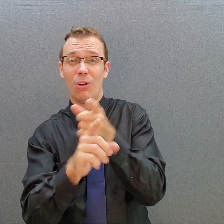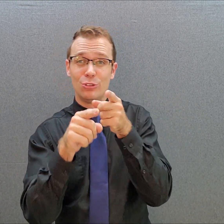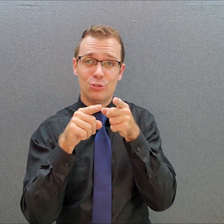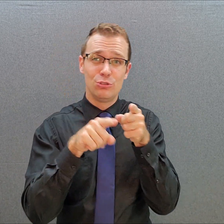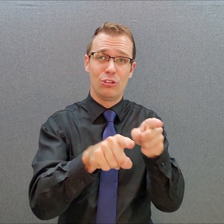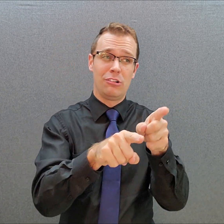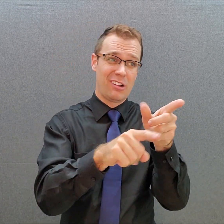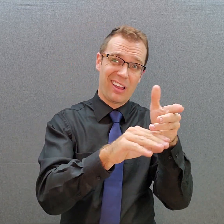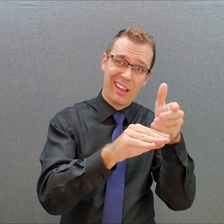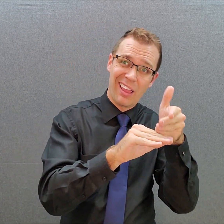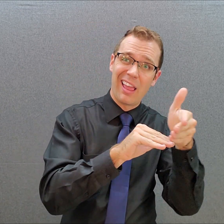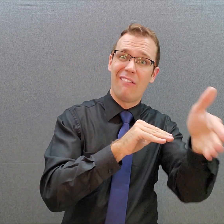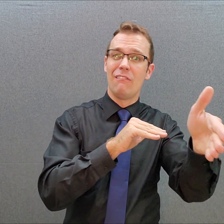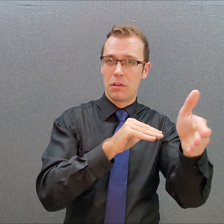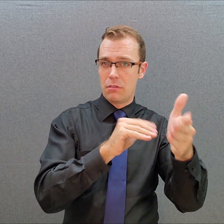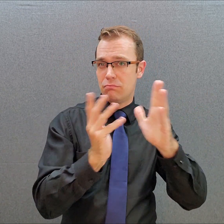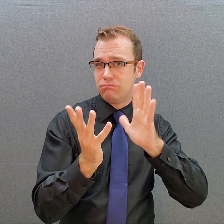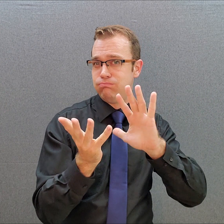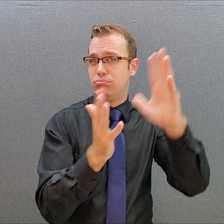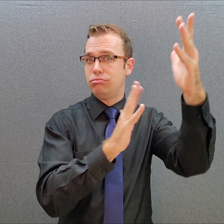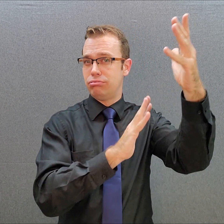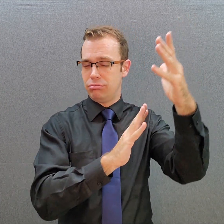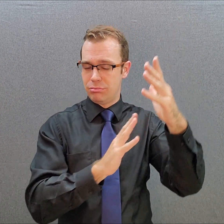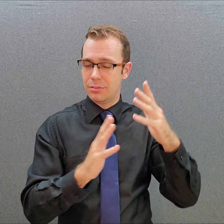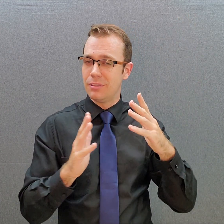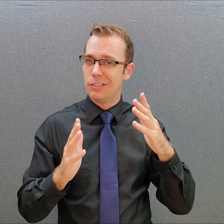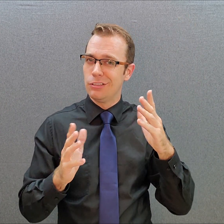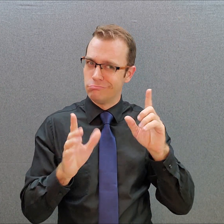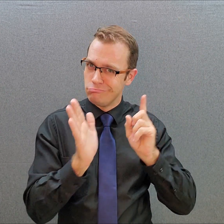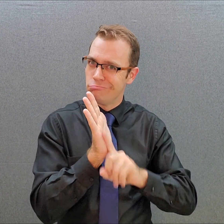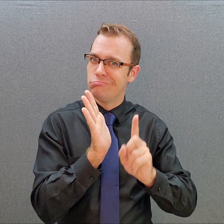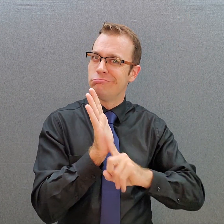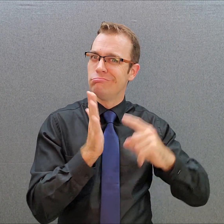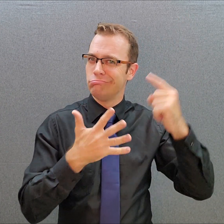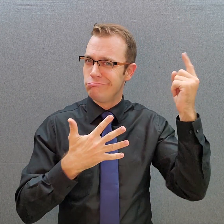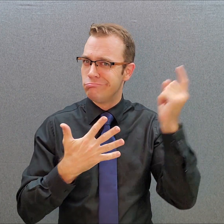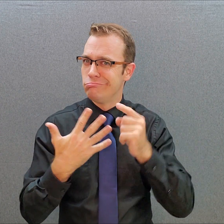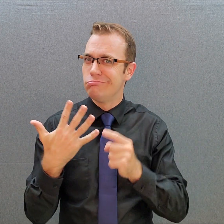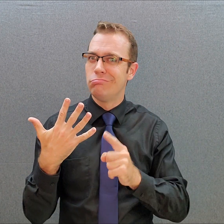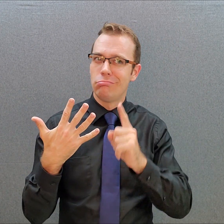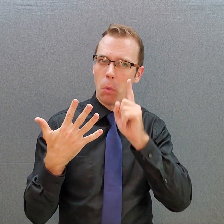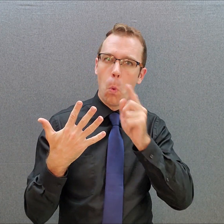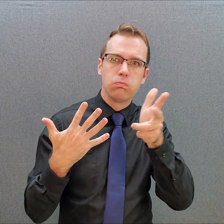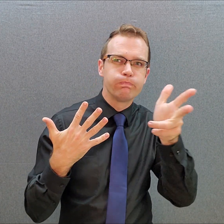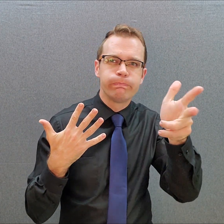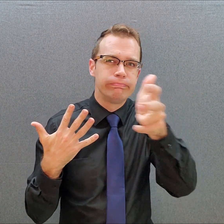and after a disaster, you are encouraged to monitor a number of information sources.